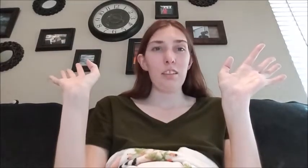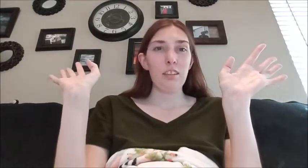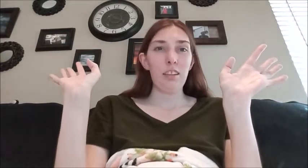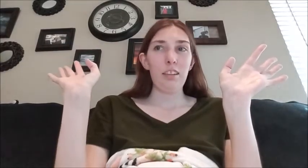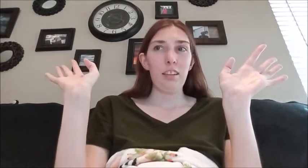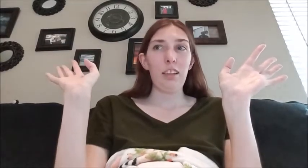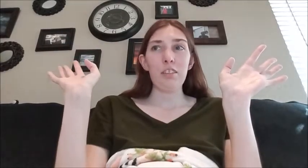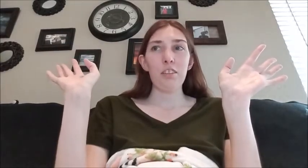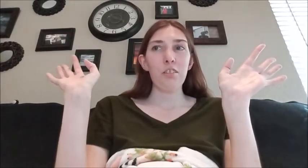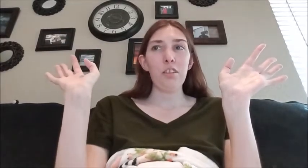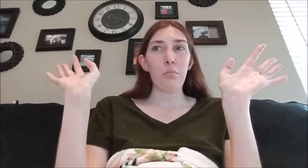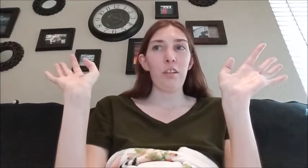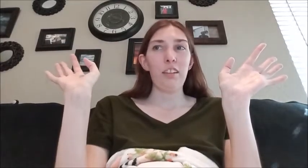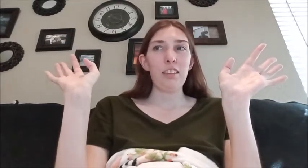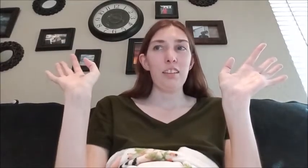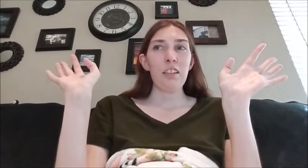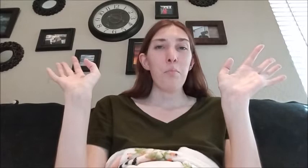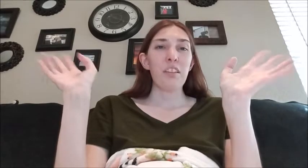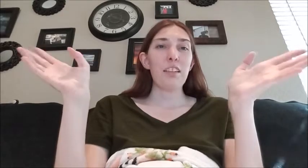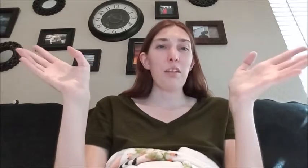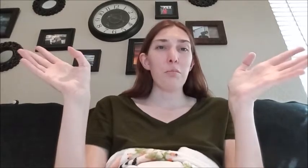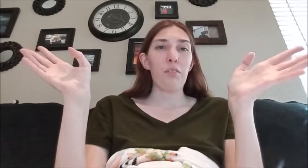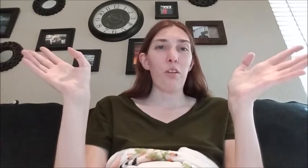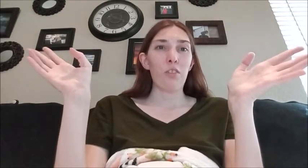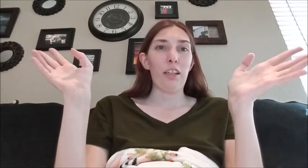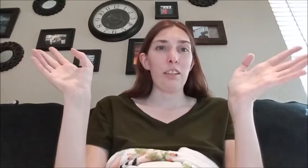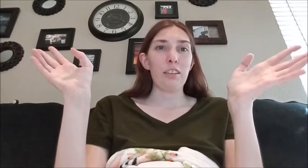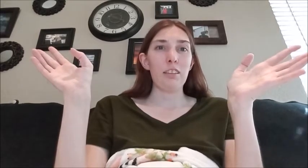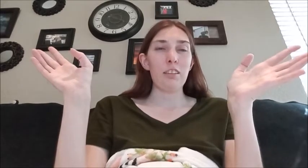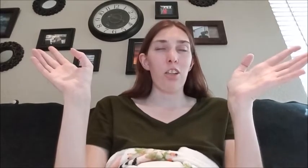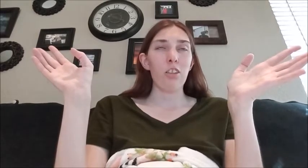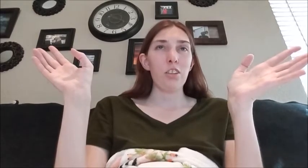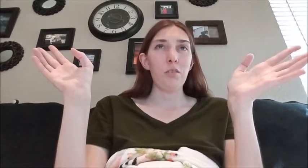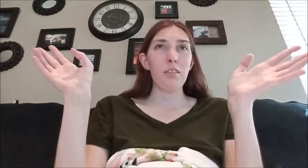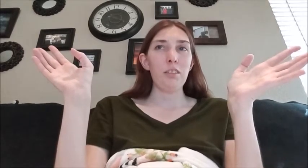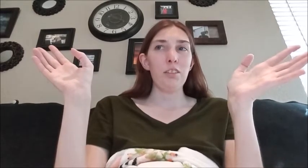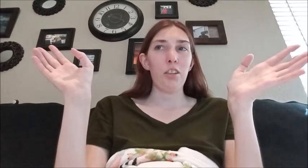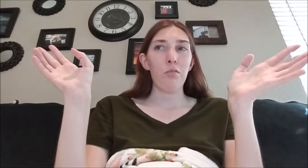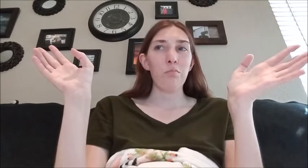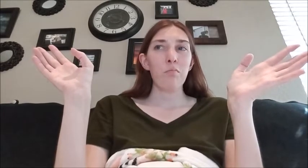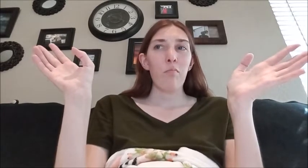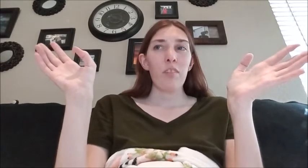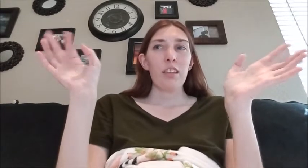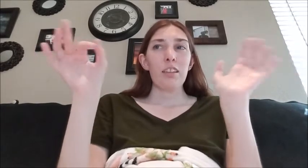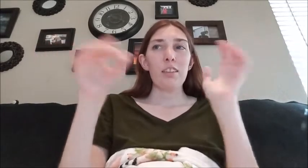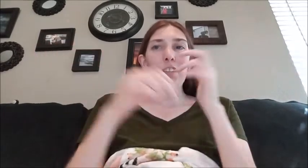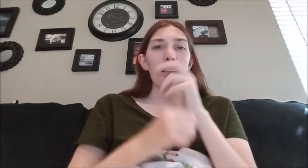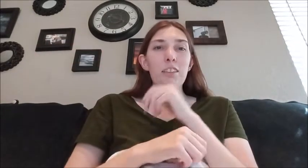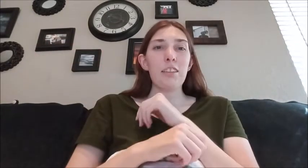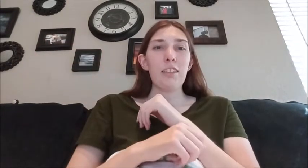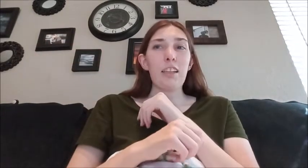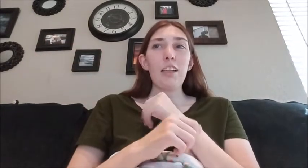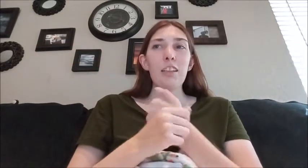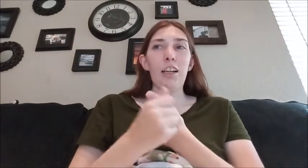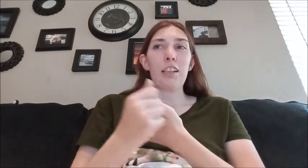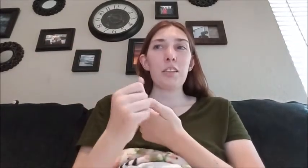not gonna lie I was a little disappointed because then again that was my fault for adding a sauce to it so because they're like I got their iced